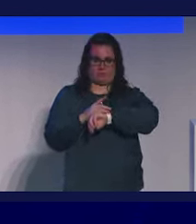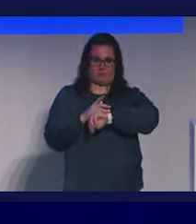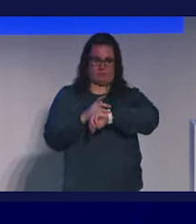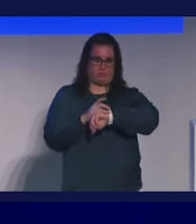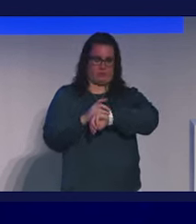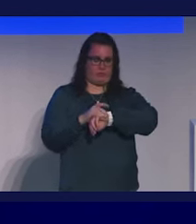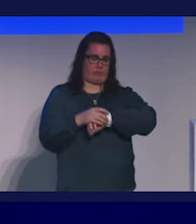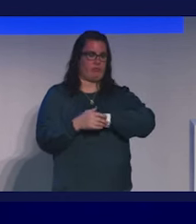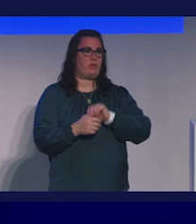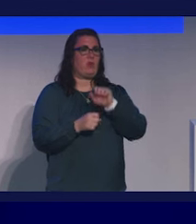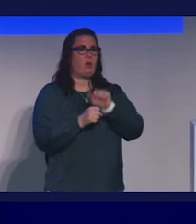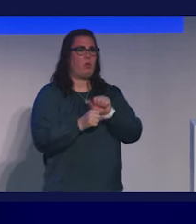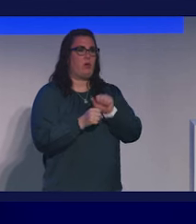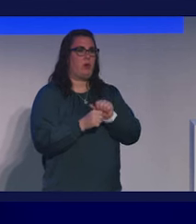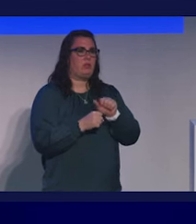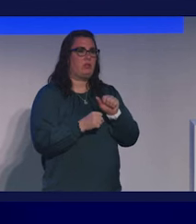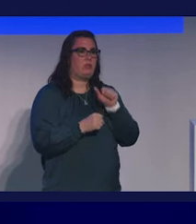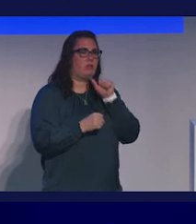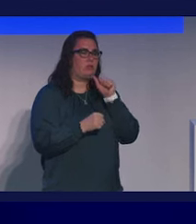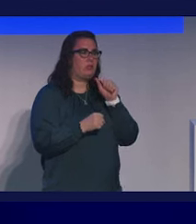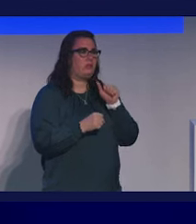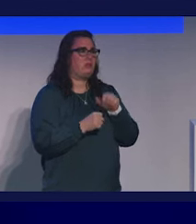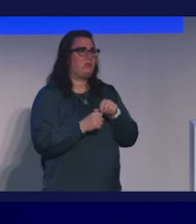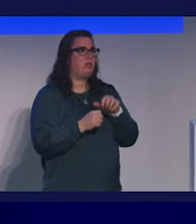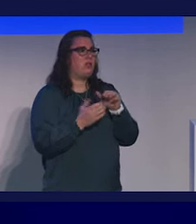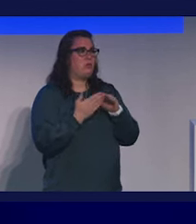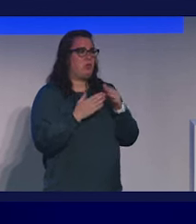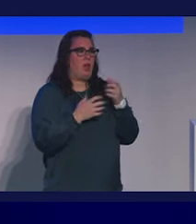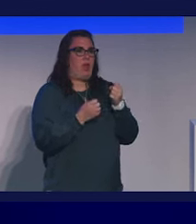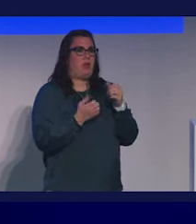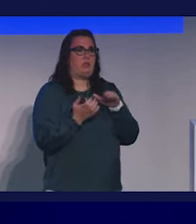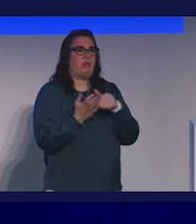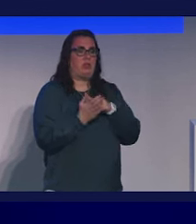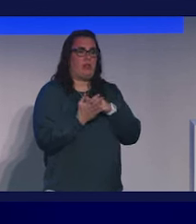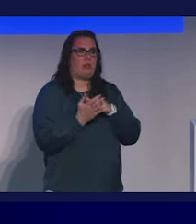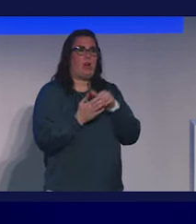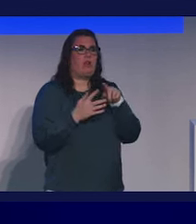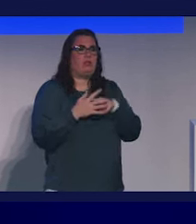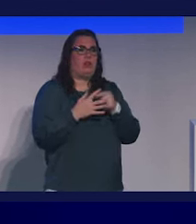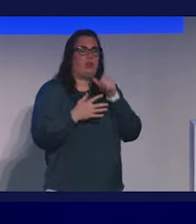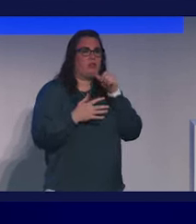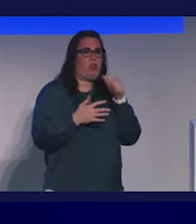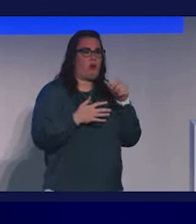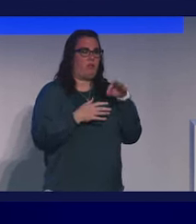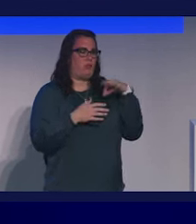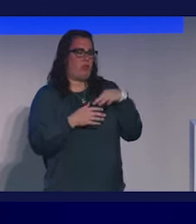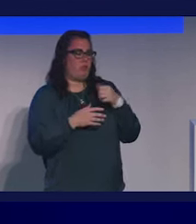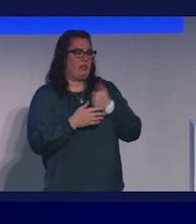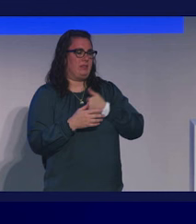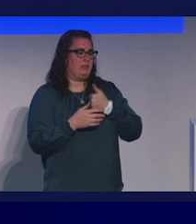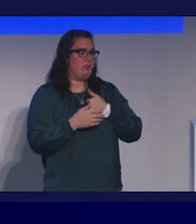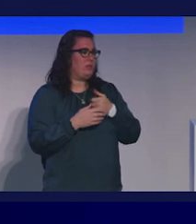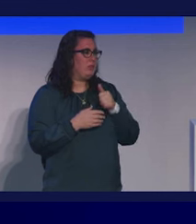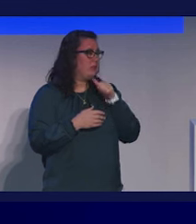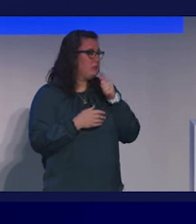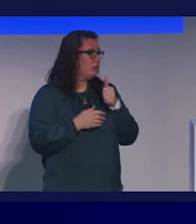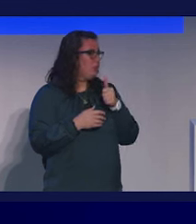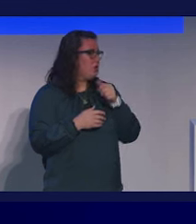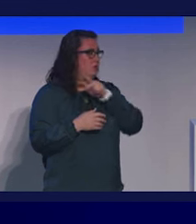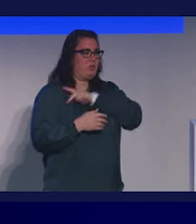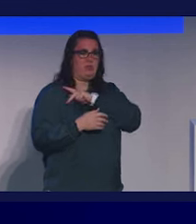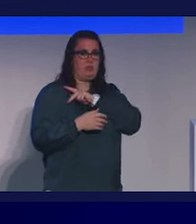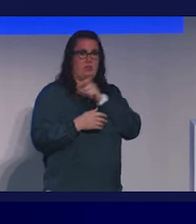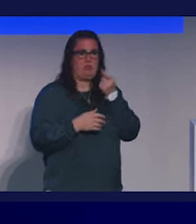I worked in non-profit health systems, community health centers. I had started a non-profit myself. I did not personally